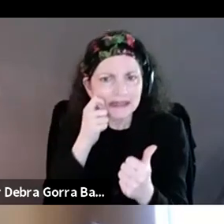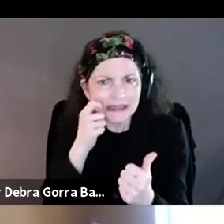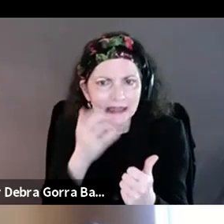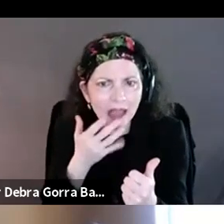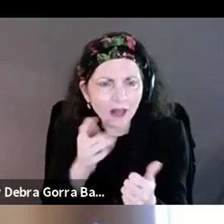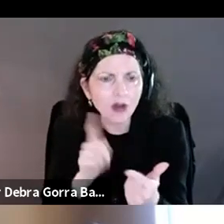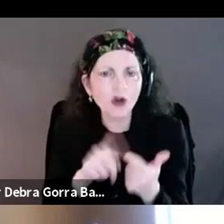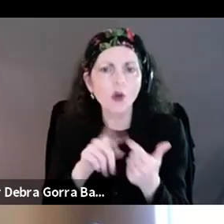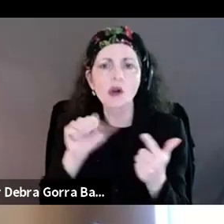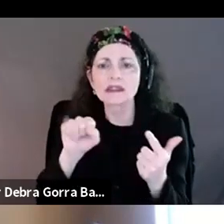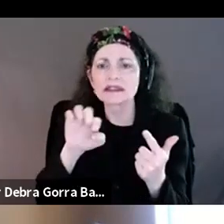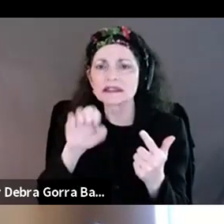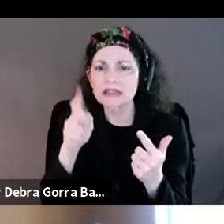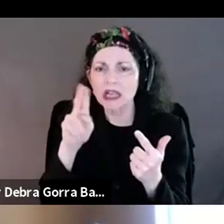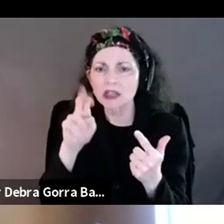sexual preference.